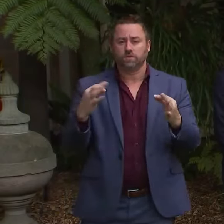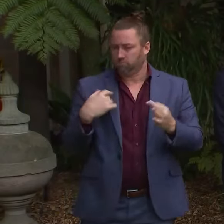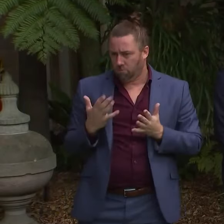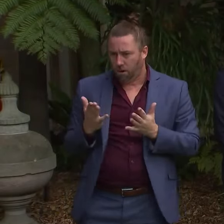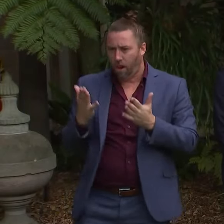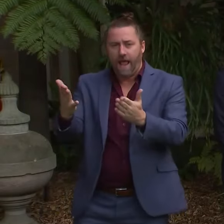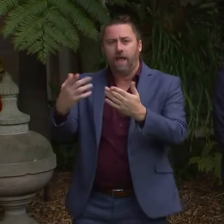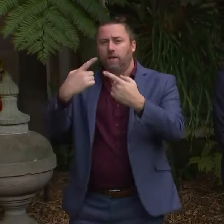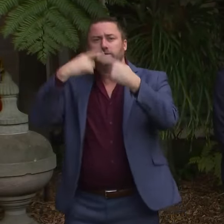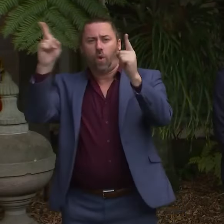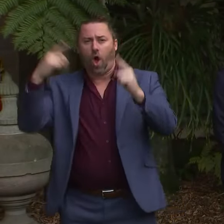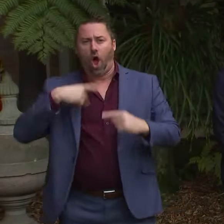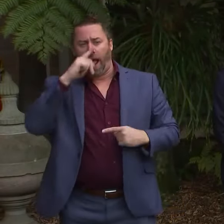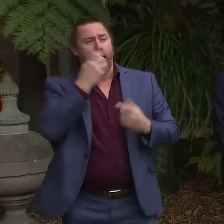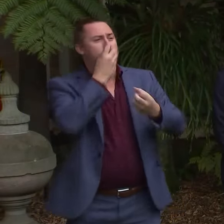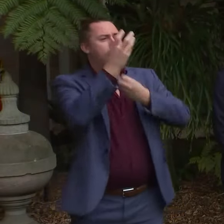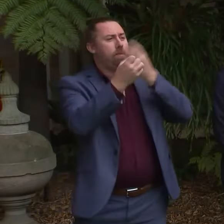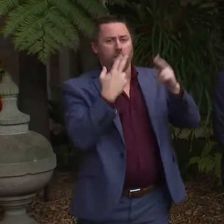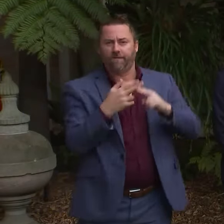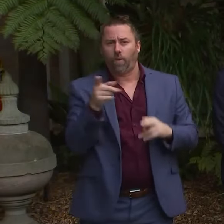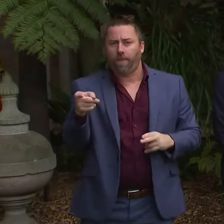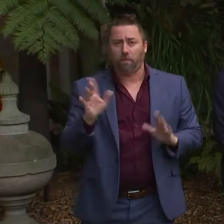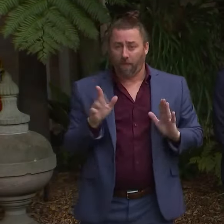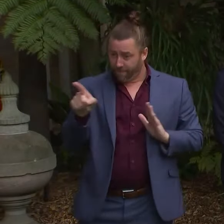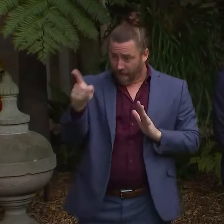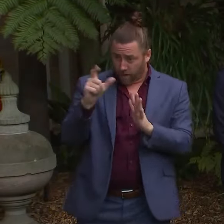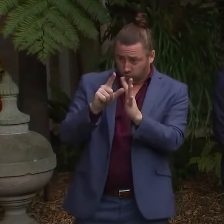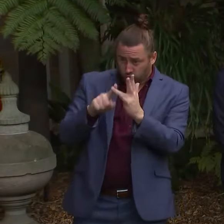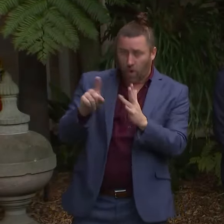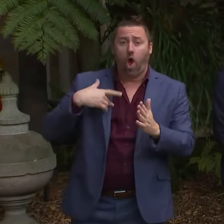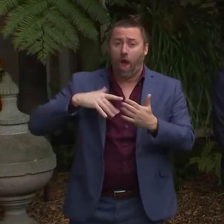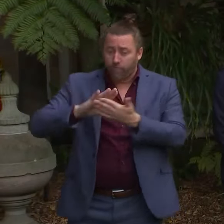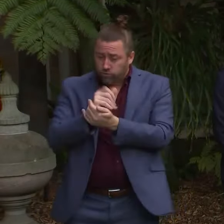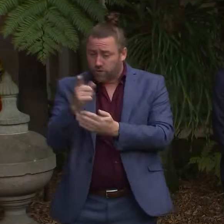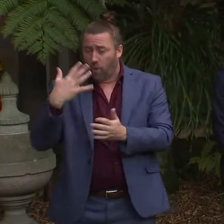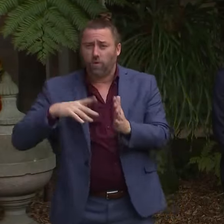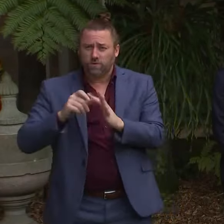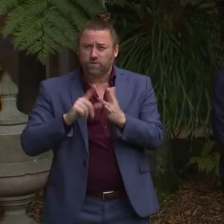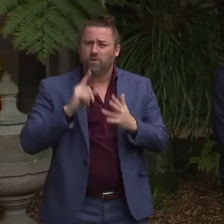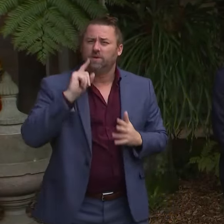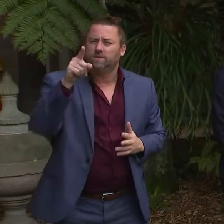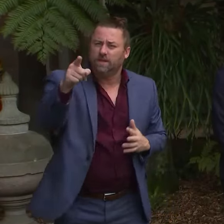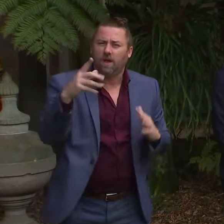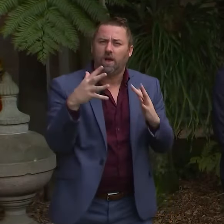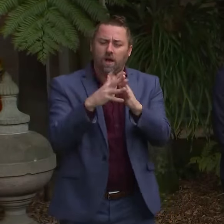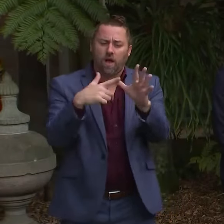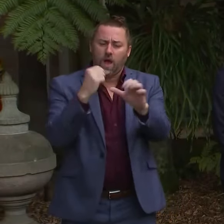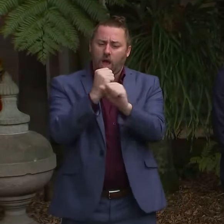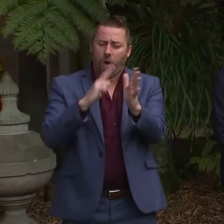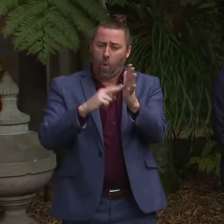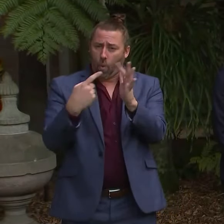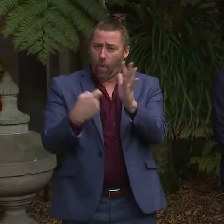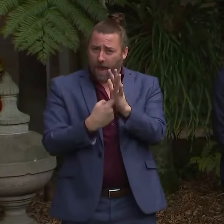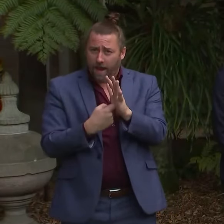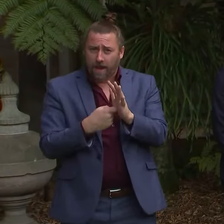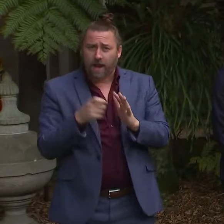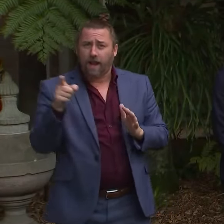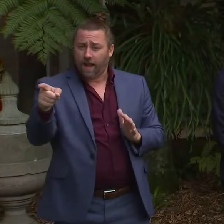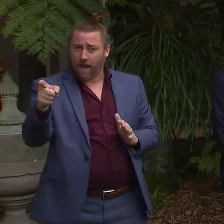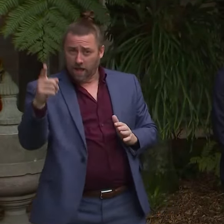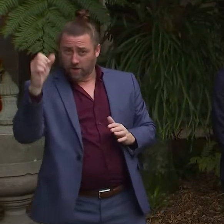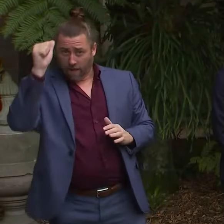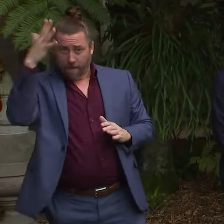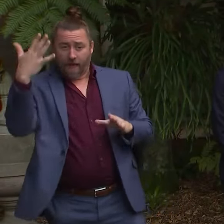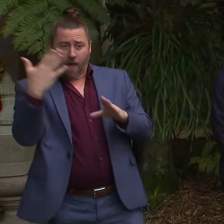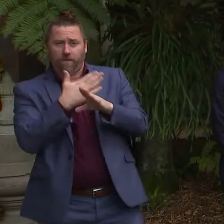we are in a position to do that, and that's what they did. And we appreciate them willing to do that. So, did the Wagners agree with that before? I don't know.